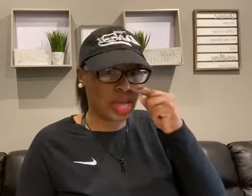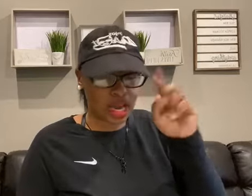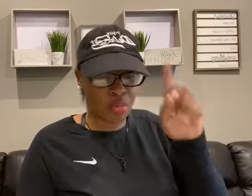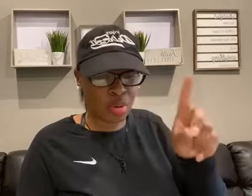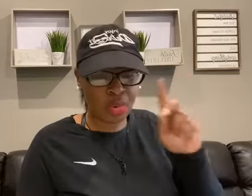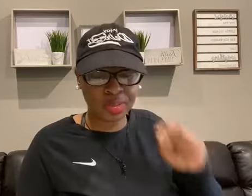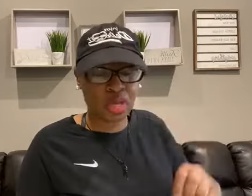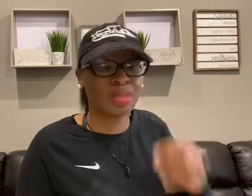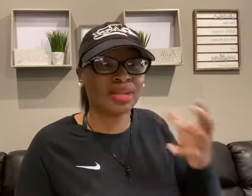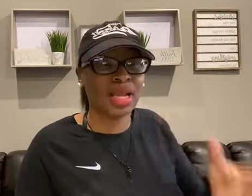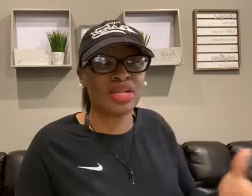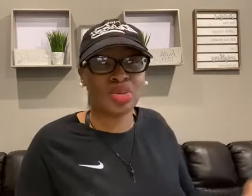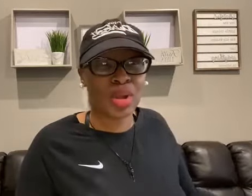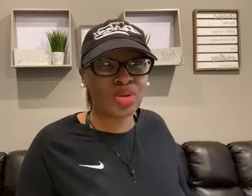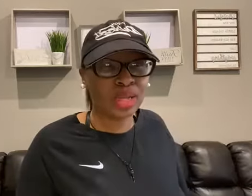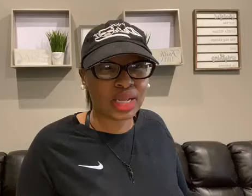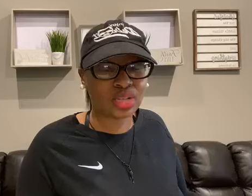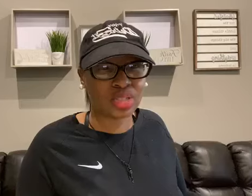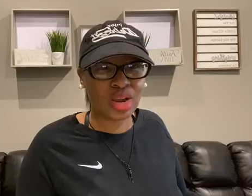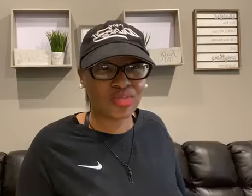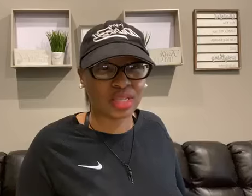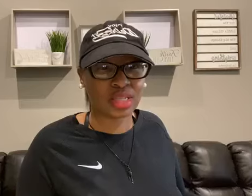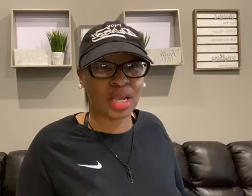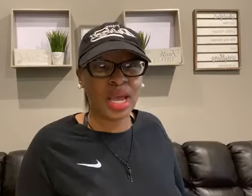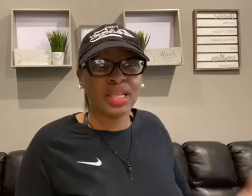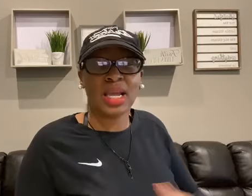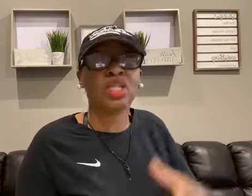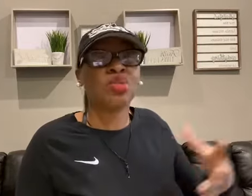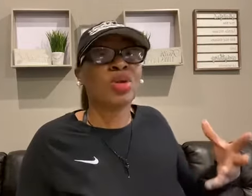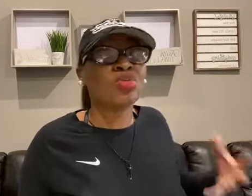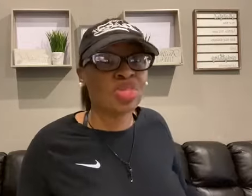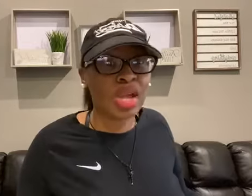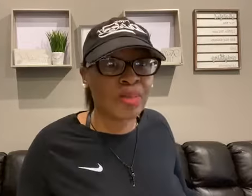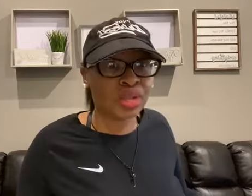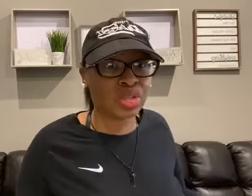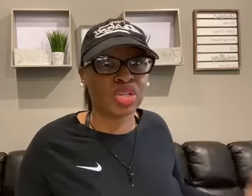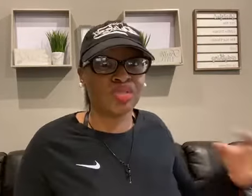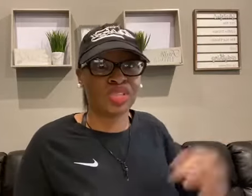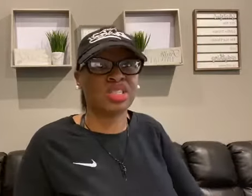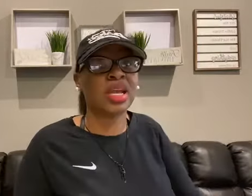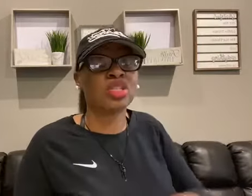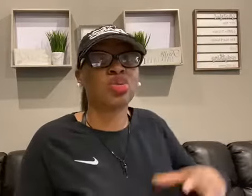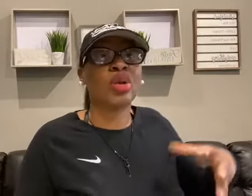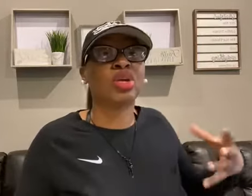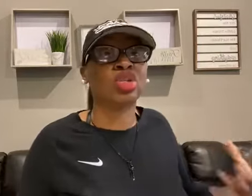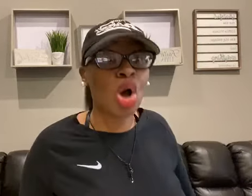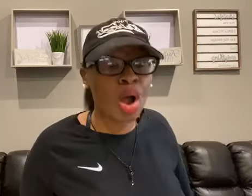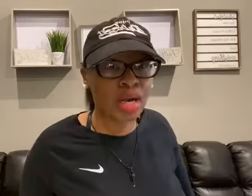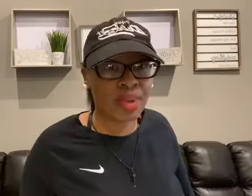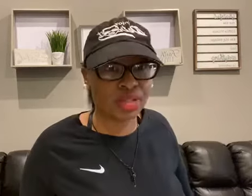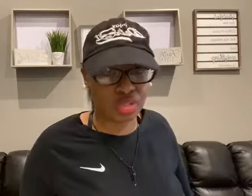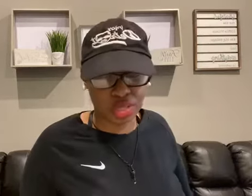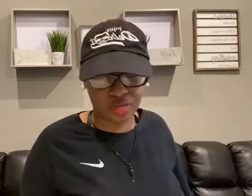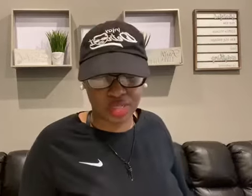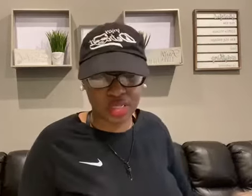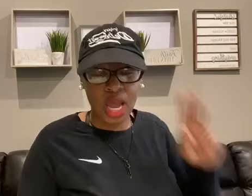today? Number one, we talked about changing the way you look at your services, change the way you think about your services, change the way you're talking about your services.